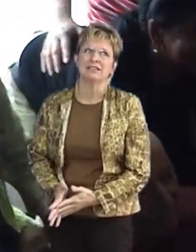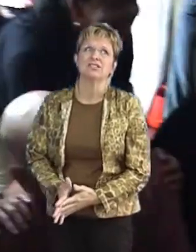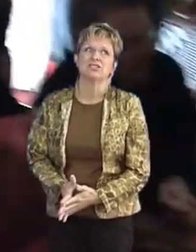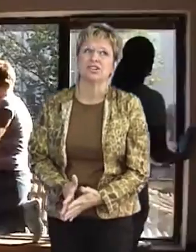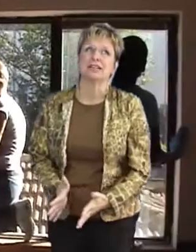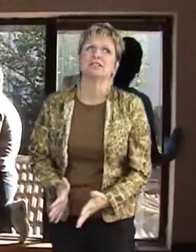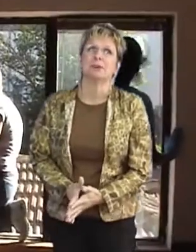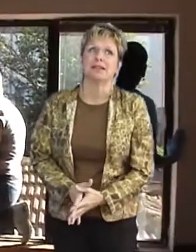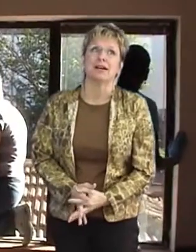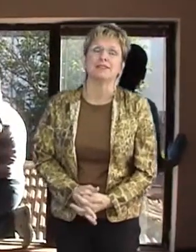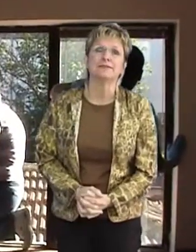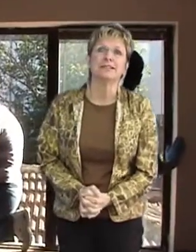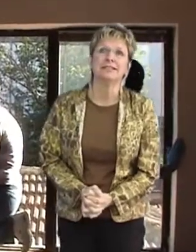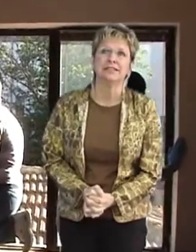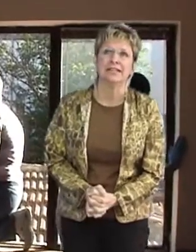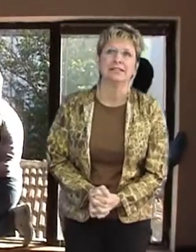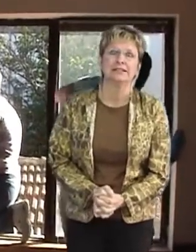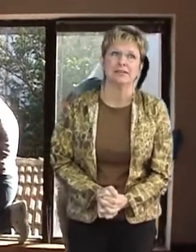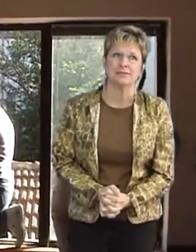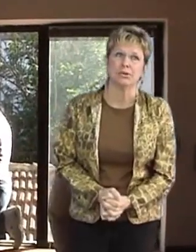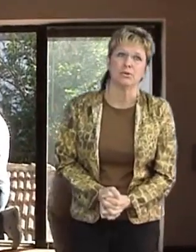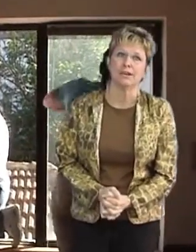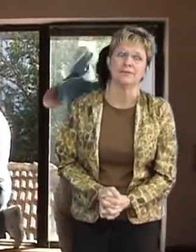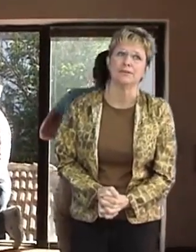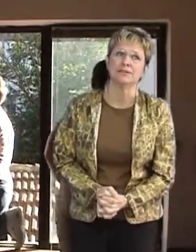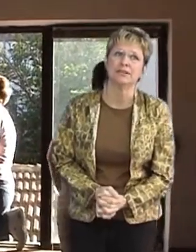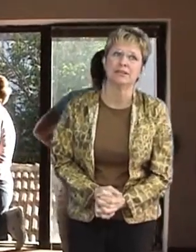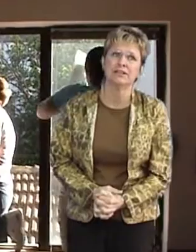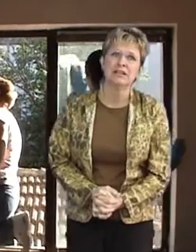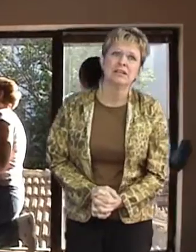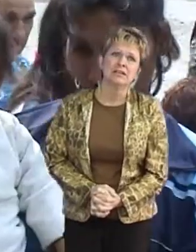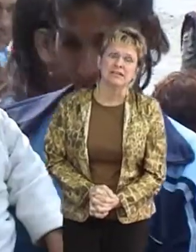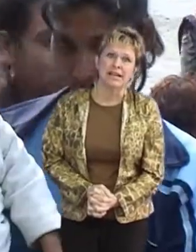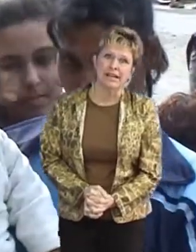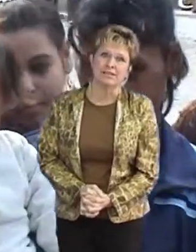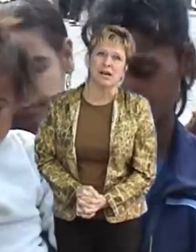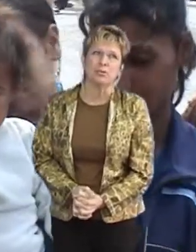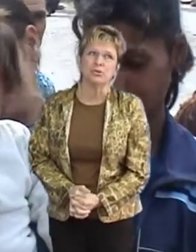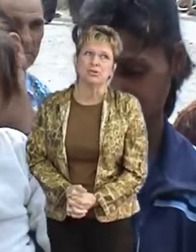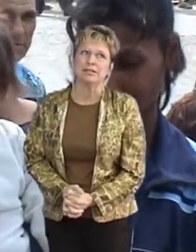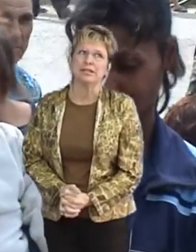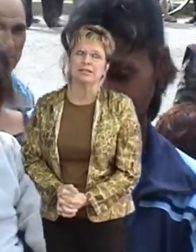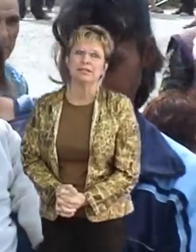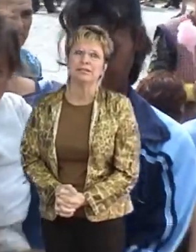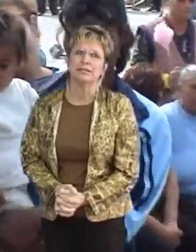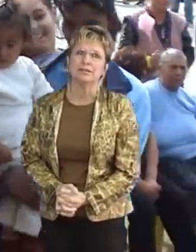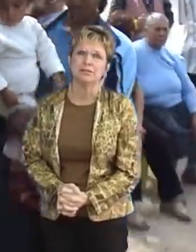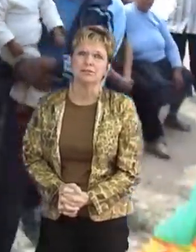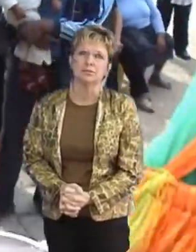It's changed my life and I'm so grateful that I had this opportunity